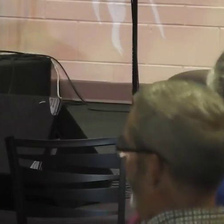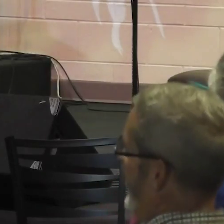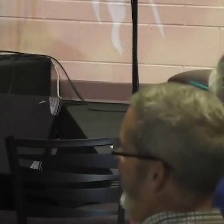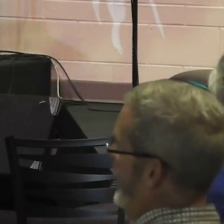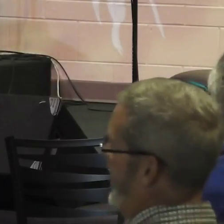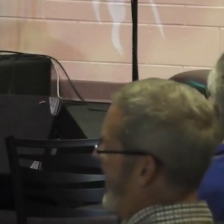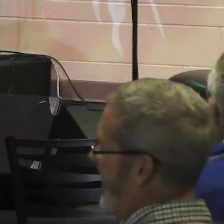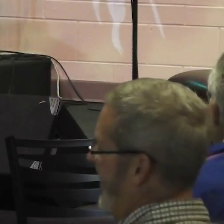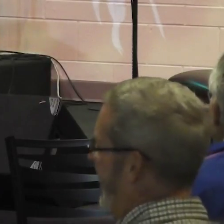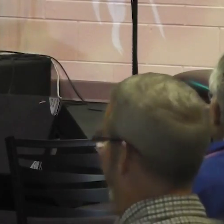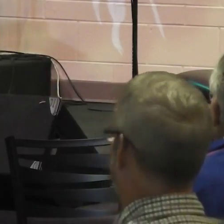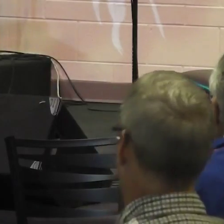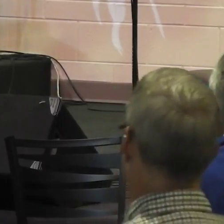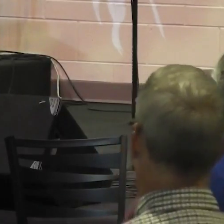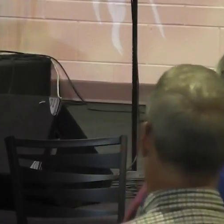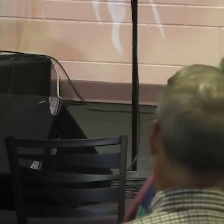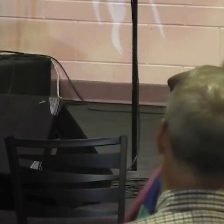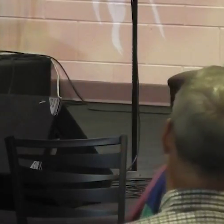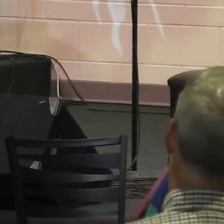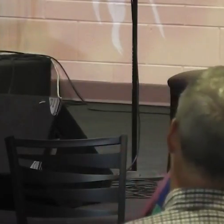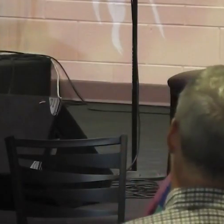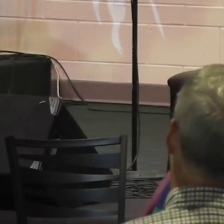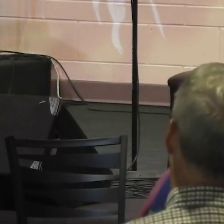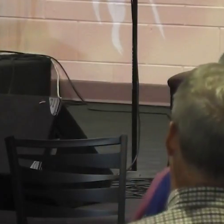do this? All right, let's go.